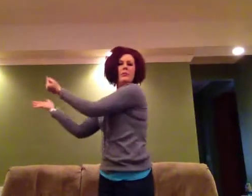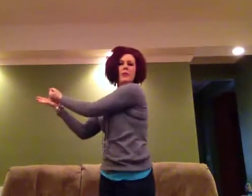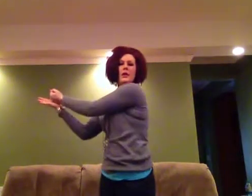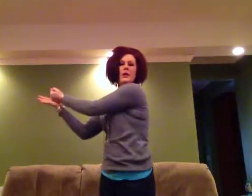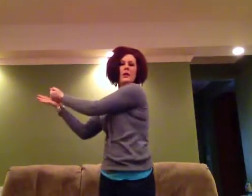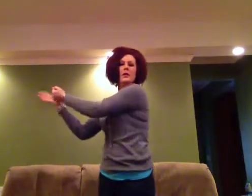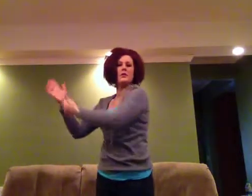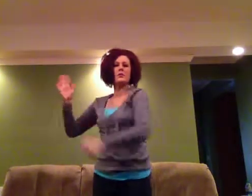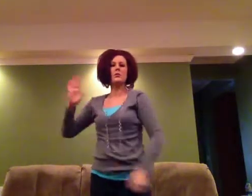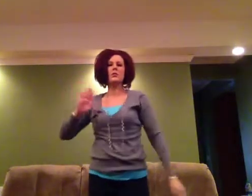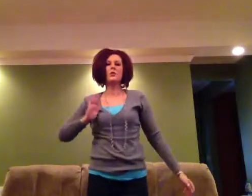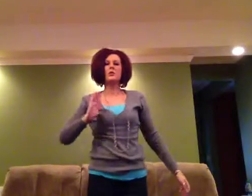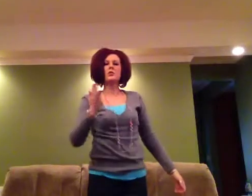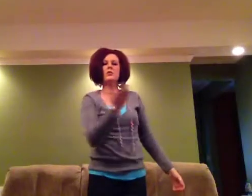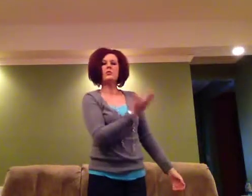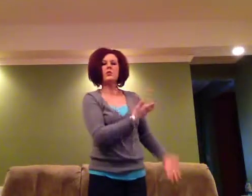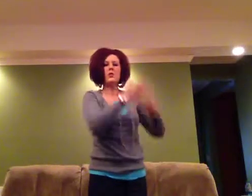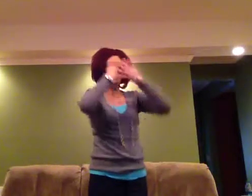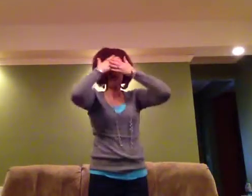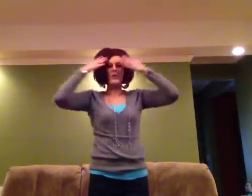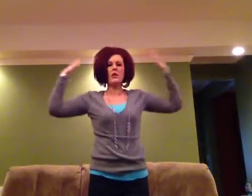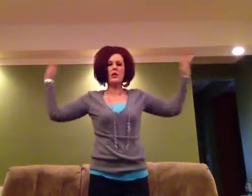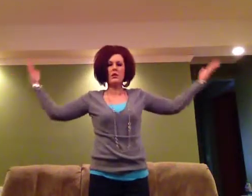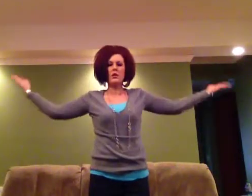by his wounds we are healed.